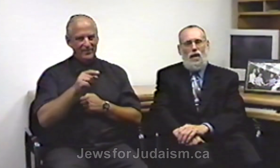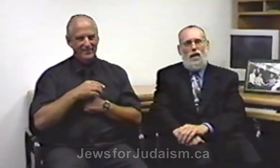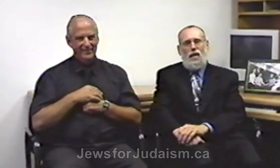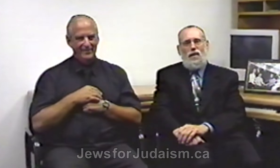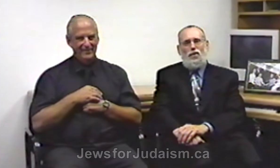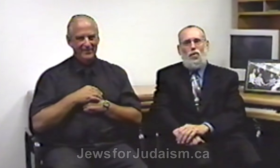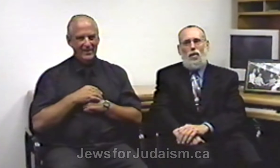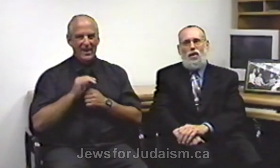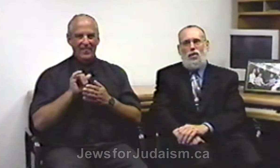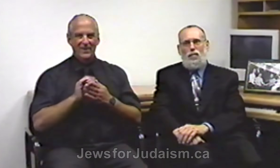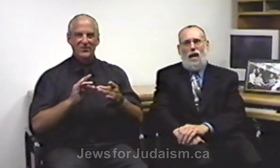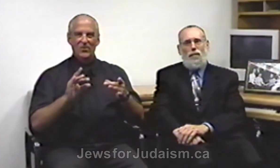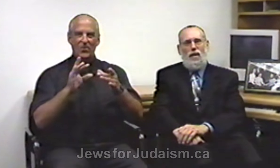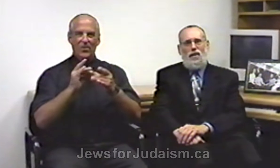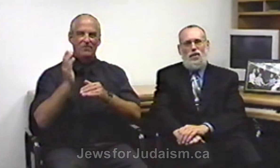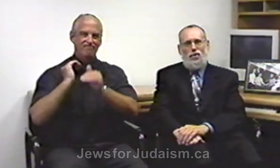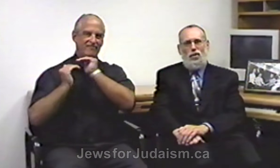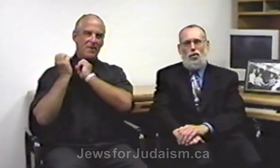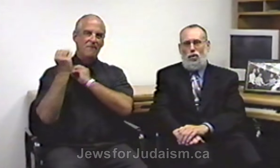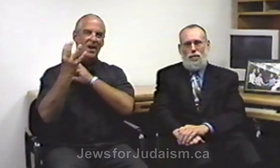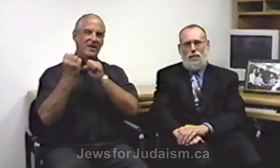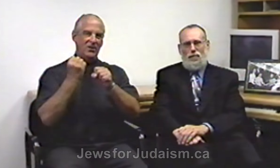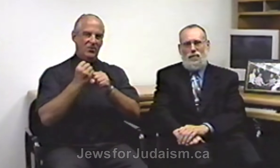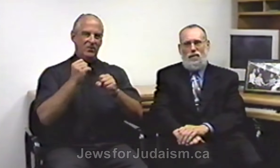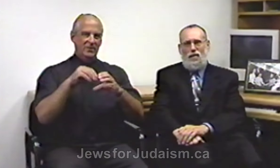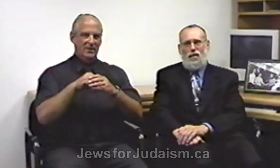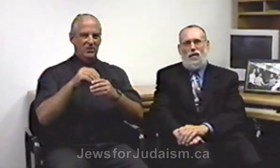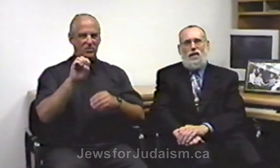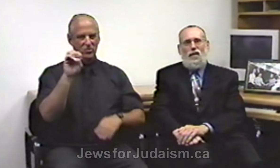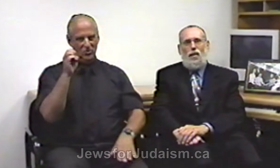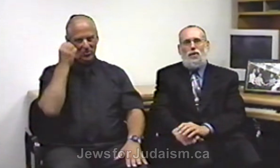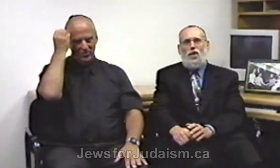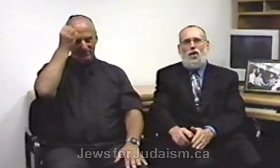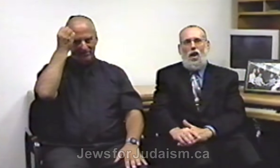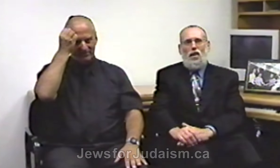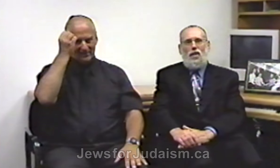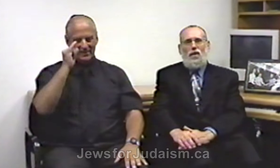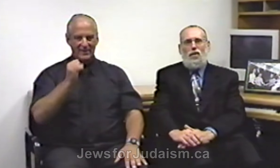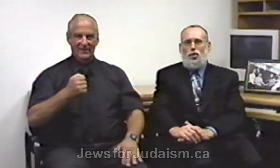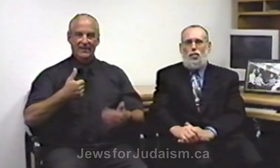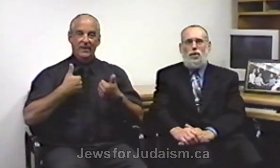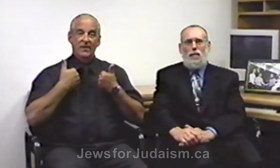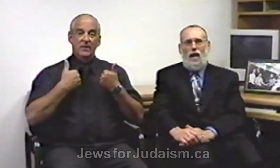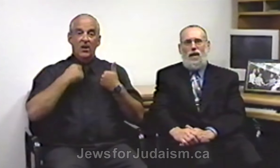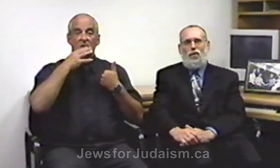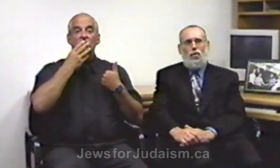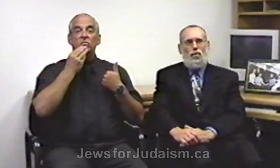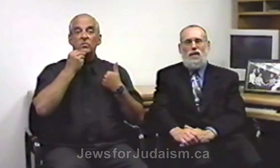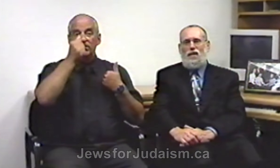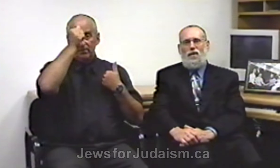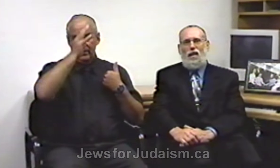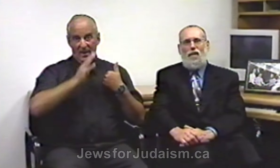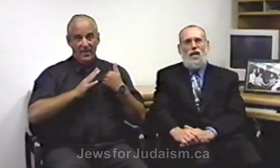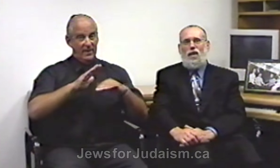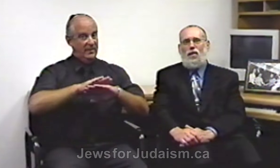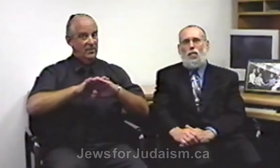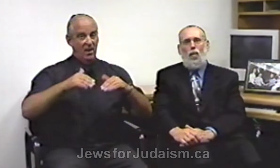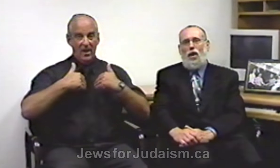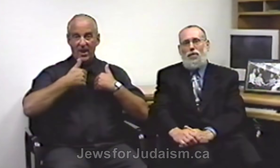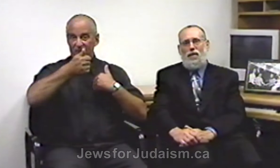this story goes back many years in Europe there was a young Jewish man who didn't have any wealth